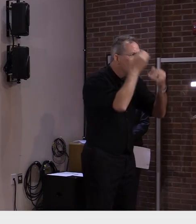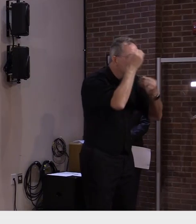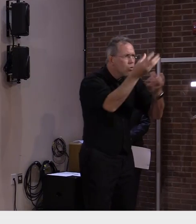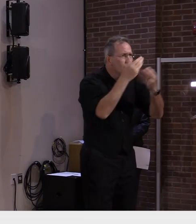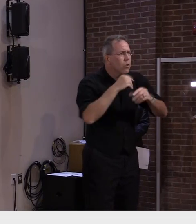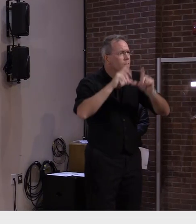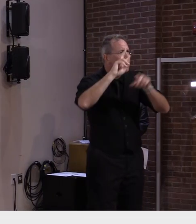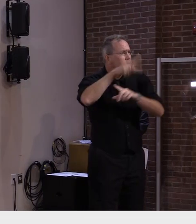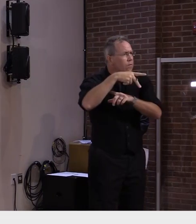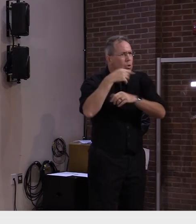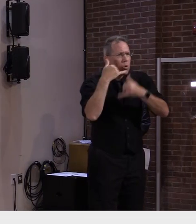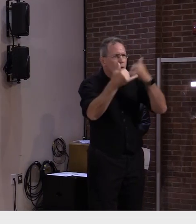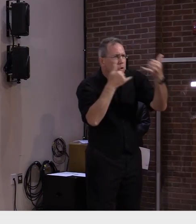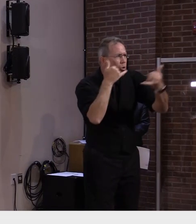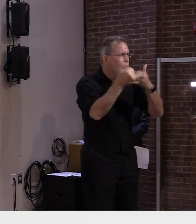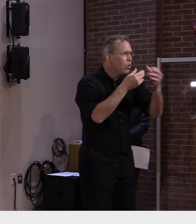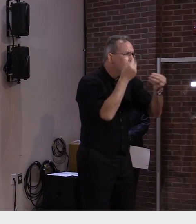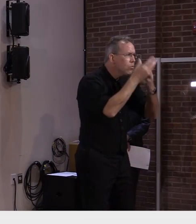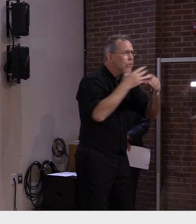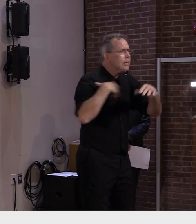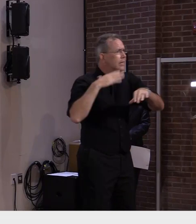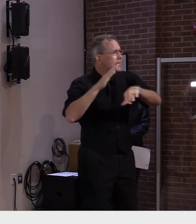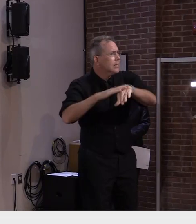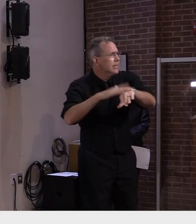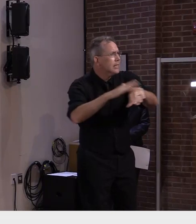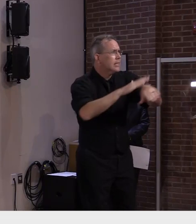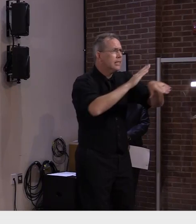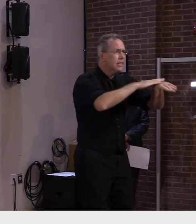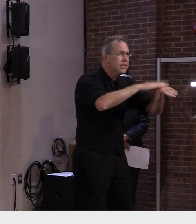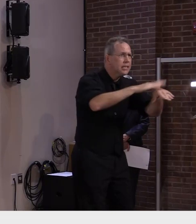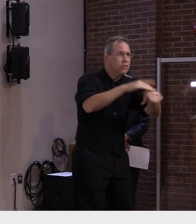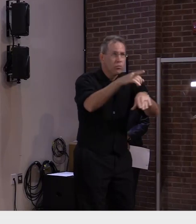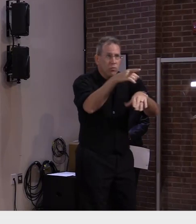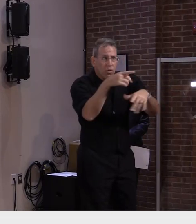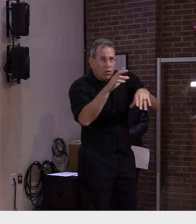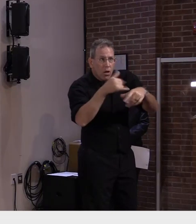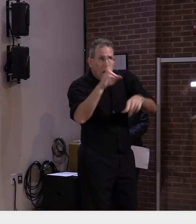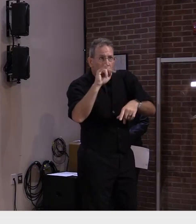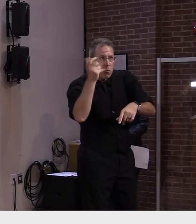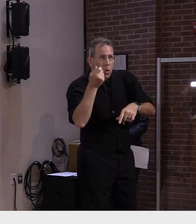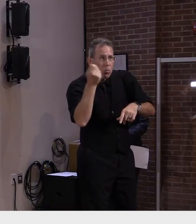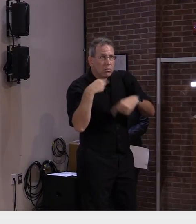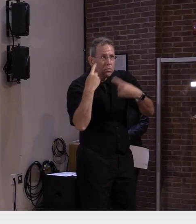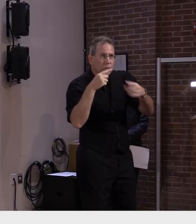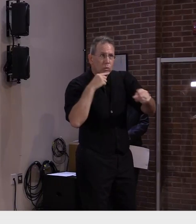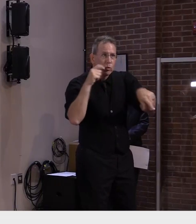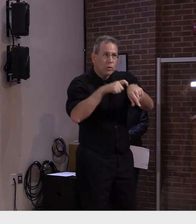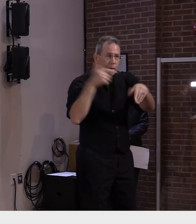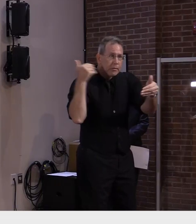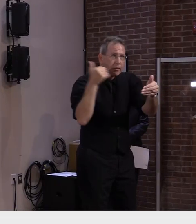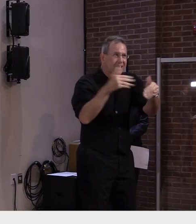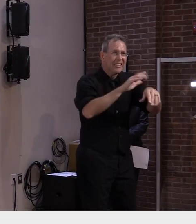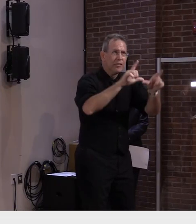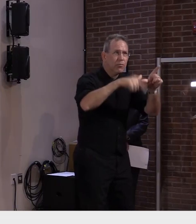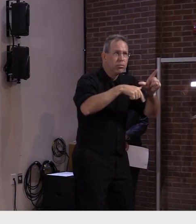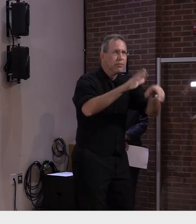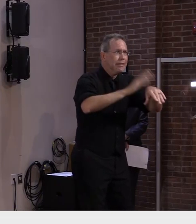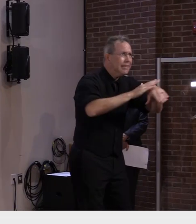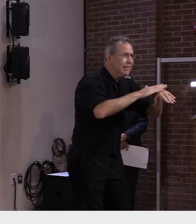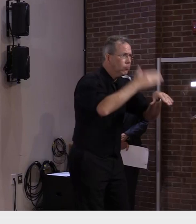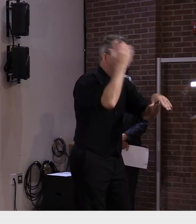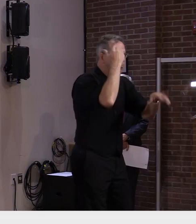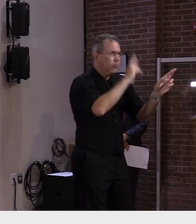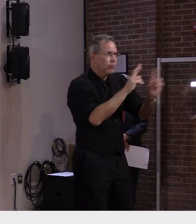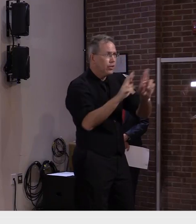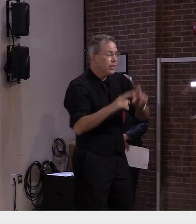of this fast approaching date and the services that are available to them and on the workforce development side our team of local career specialists